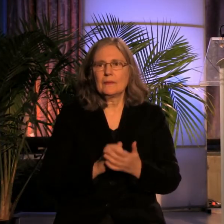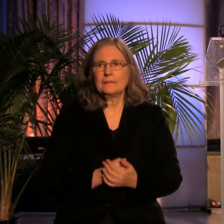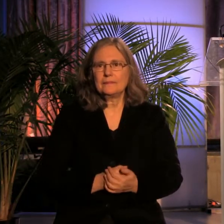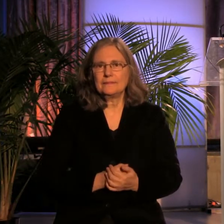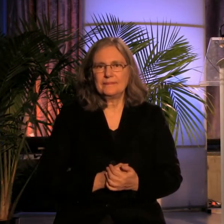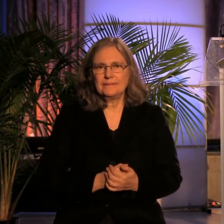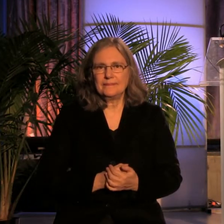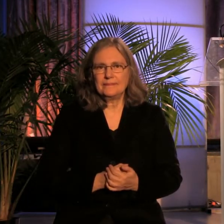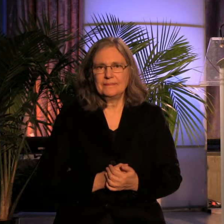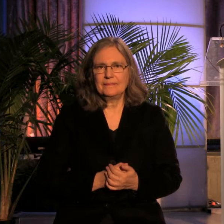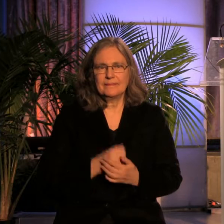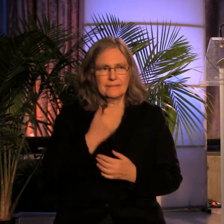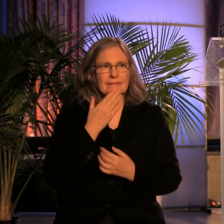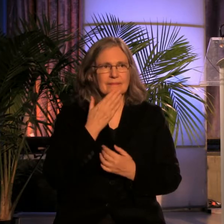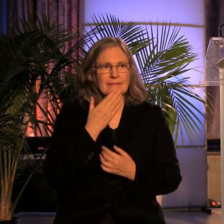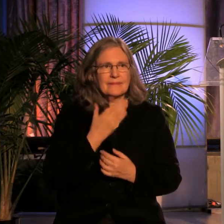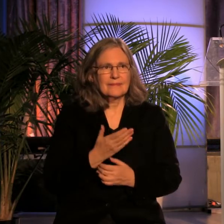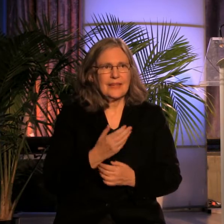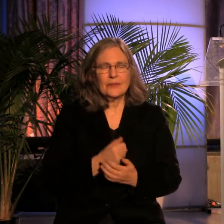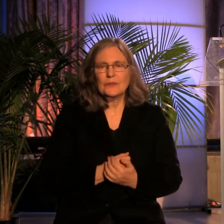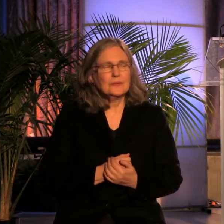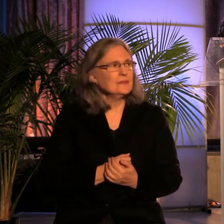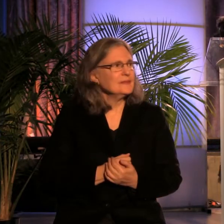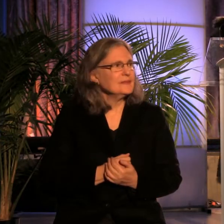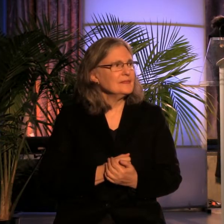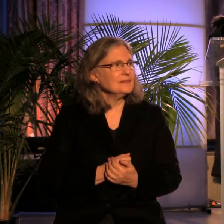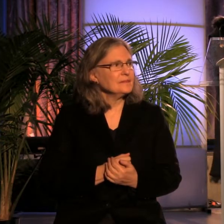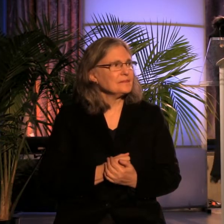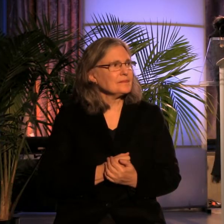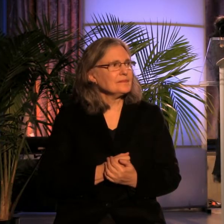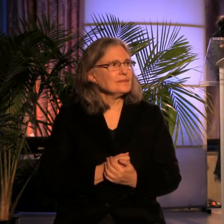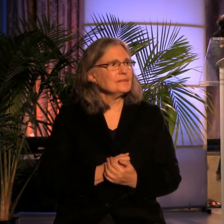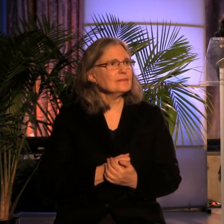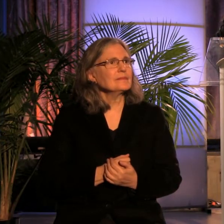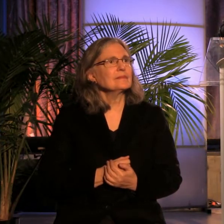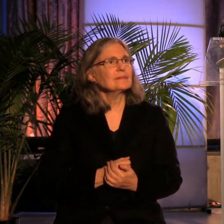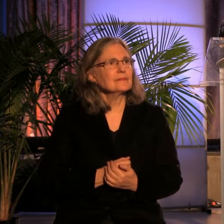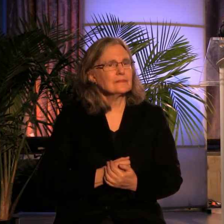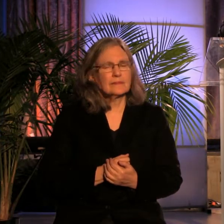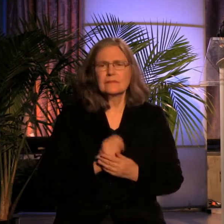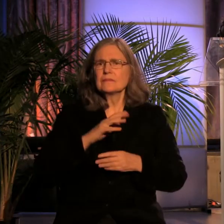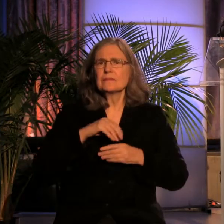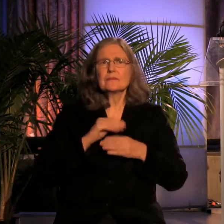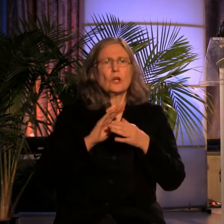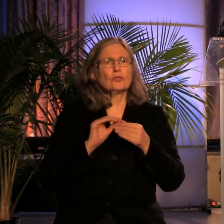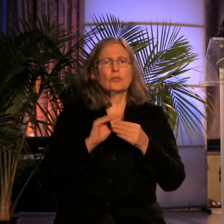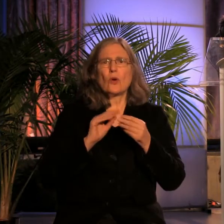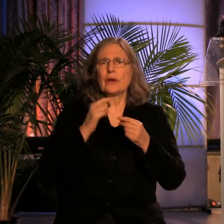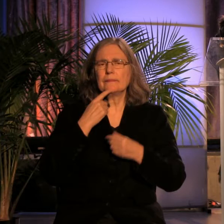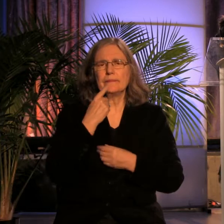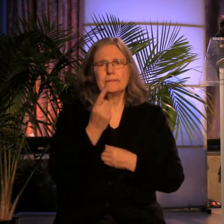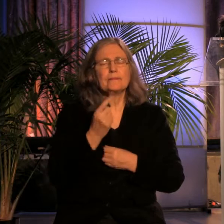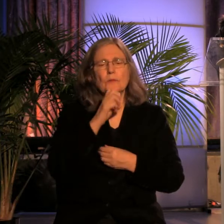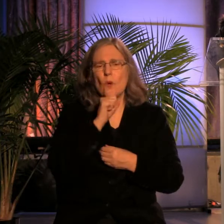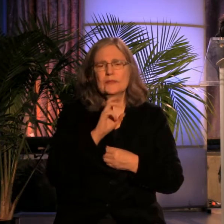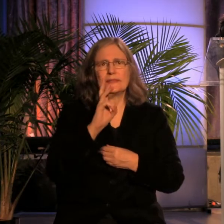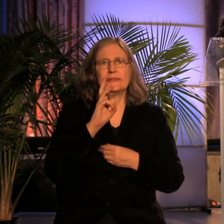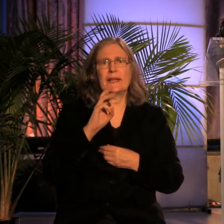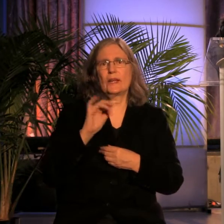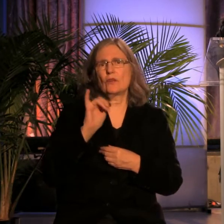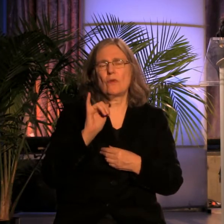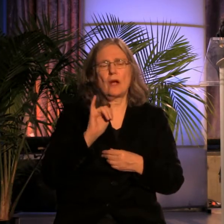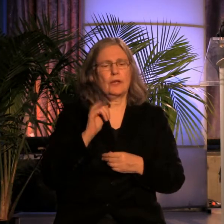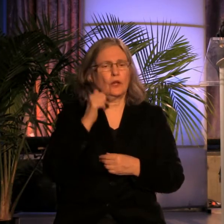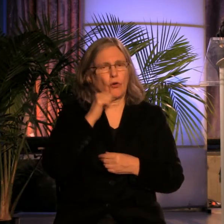Thank you. Let's roll. I carry a story of a six-year-old Iraqi girl sold as a